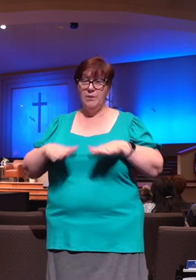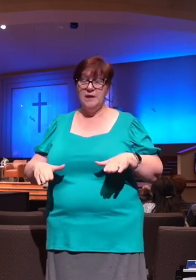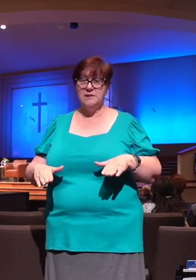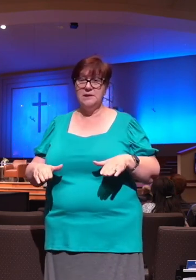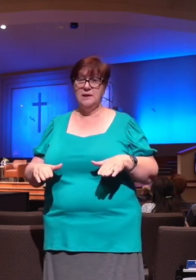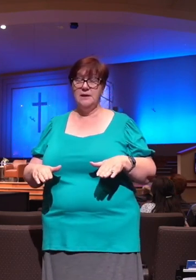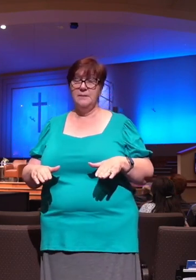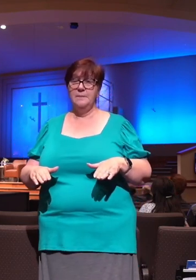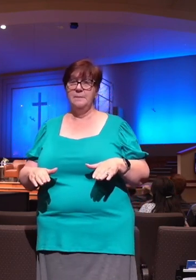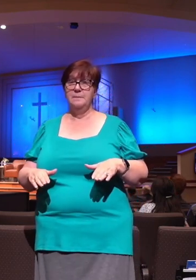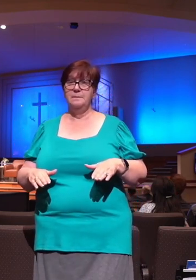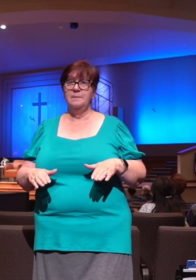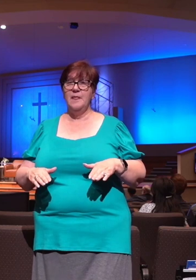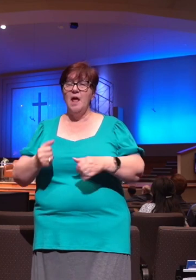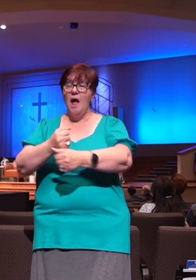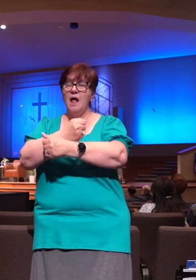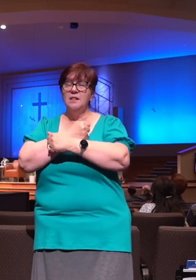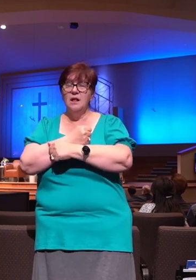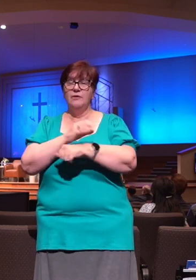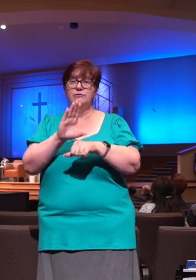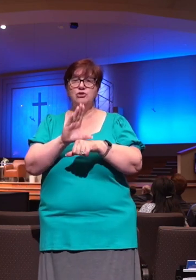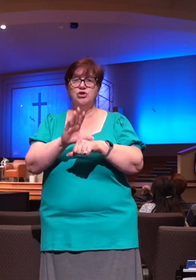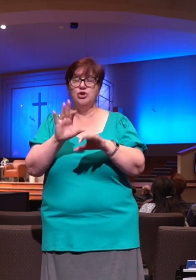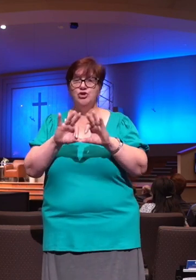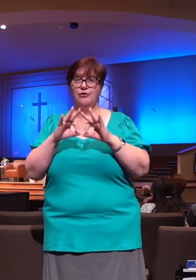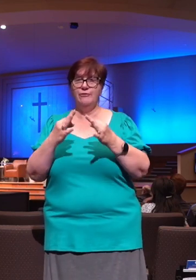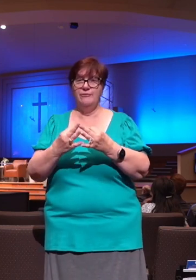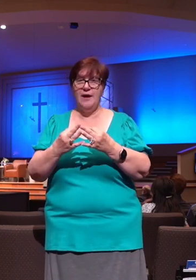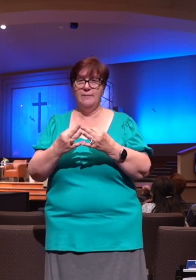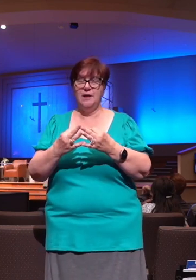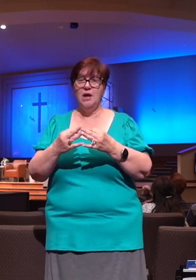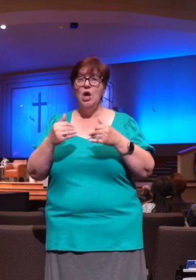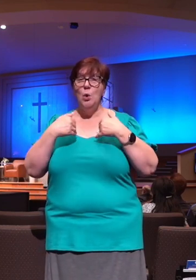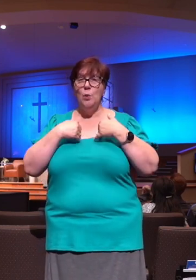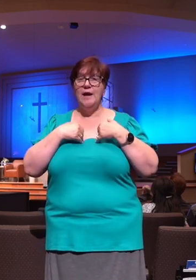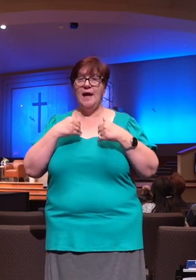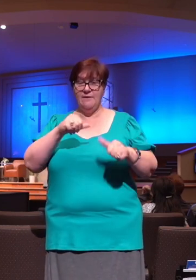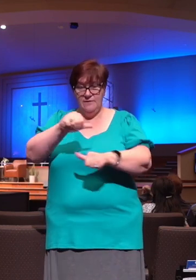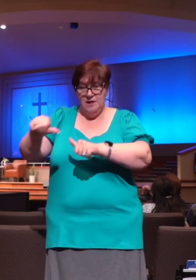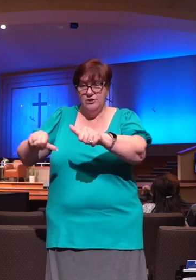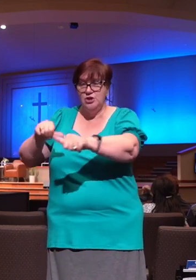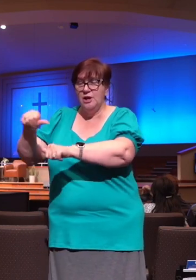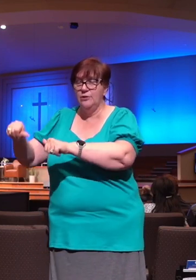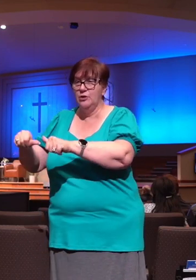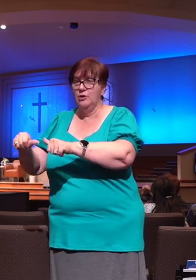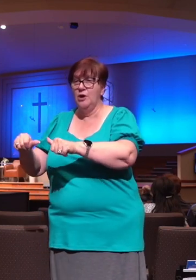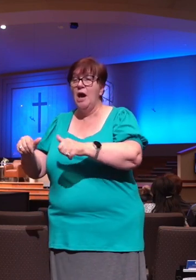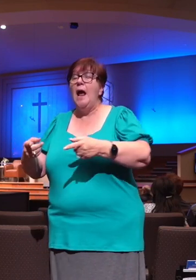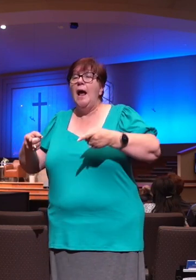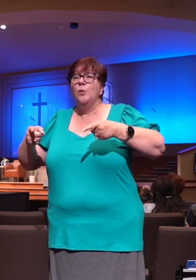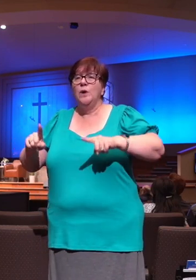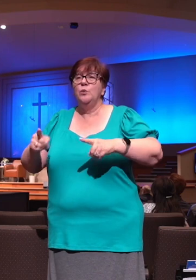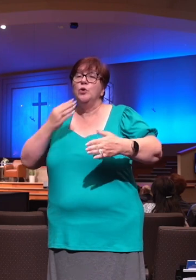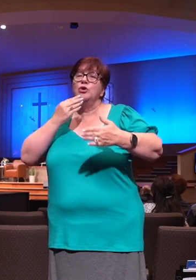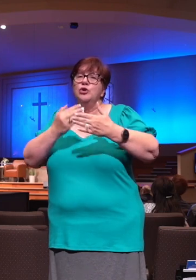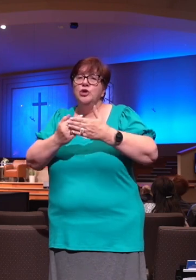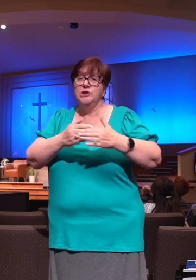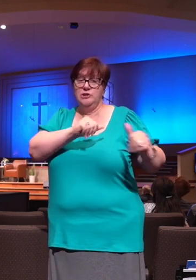family, a household of faith, is that we have one another. And when we are good to one another, that glorifies God. We're enjoying his goodness